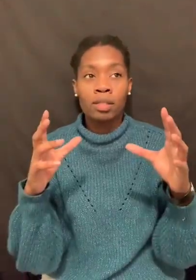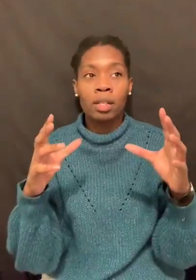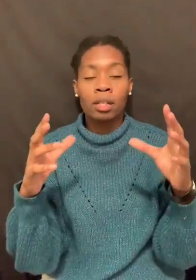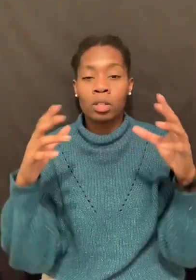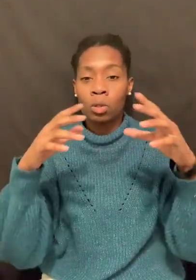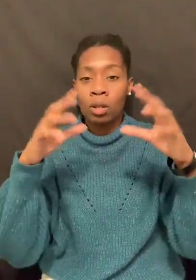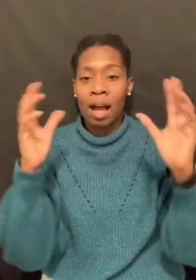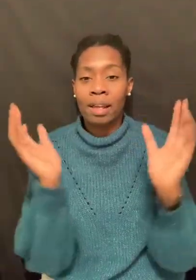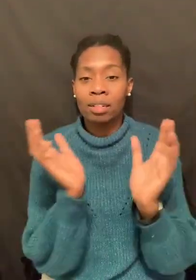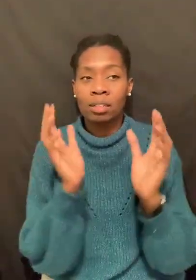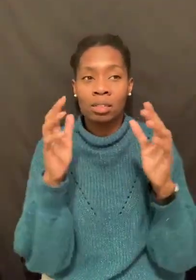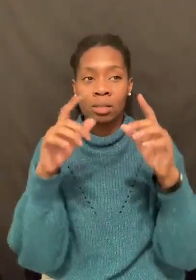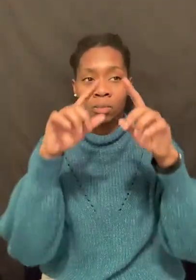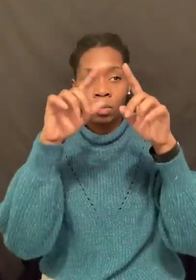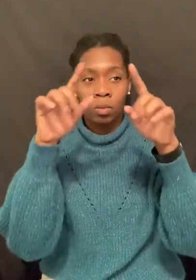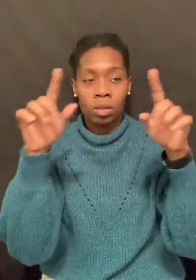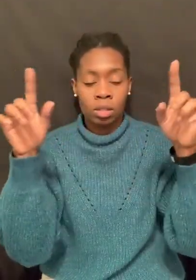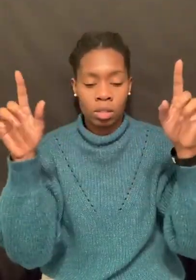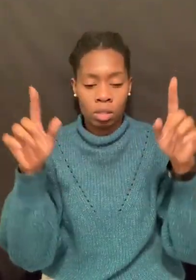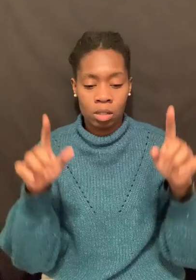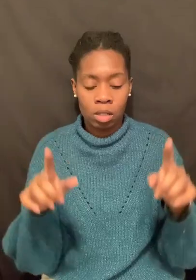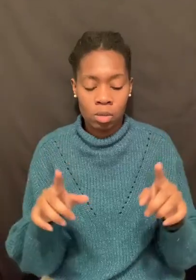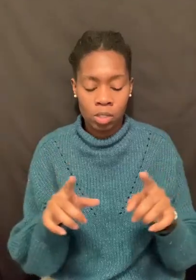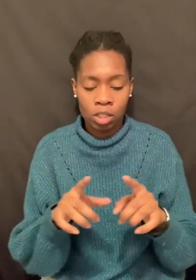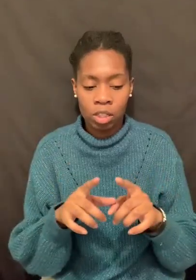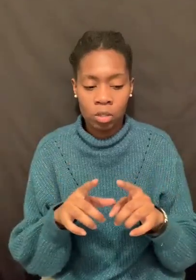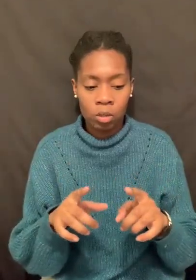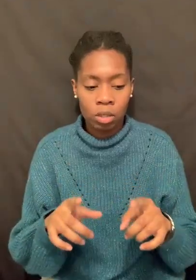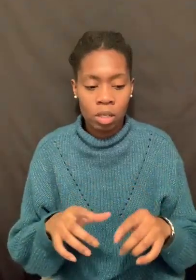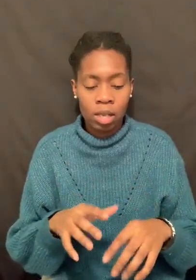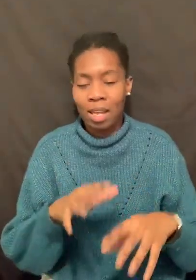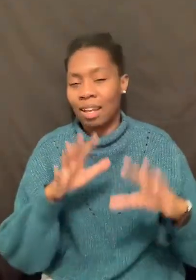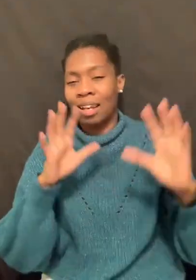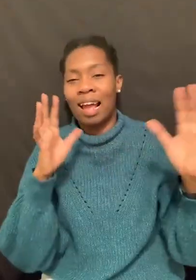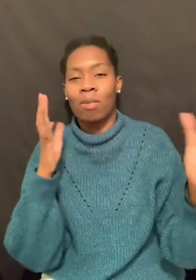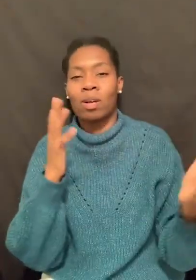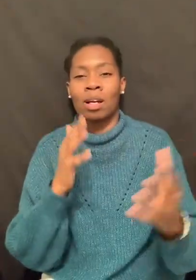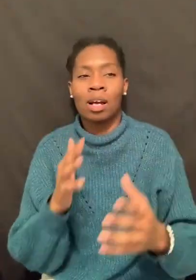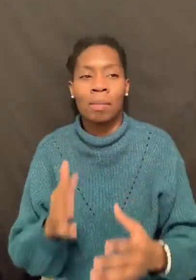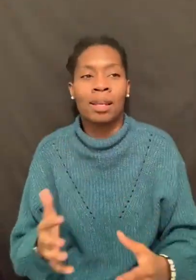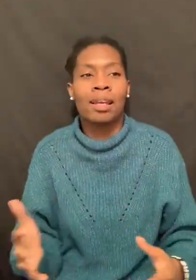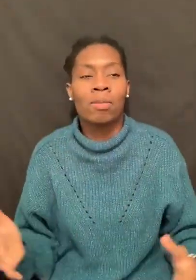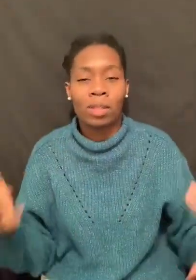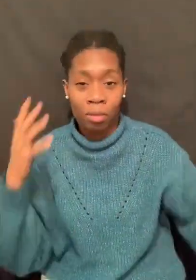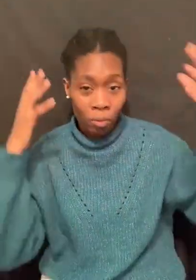is basically the two lions. With the, I think it was a shield. And like a light would come. And a lady with the